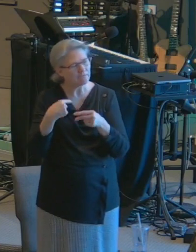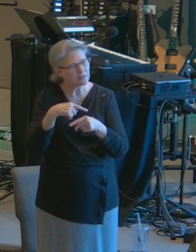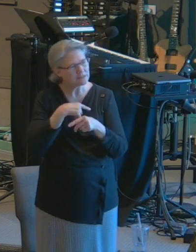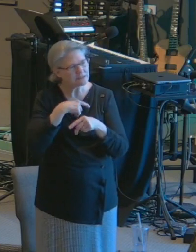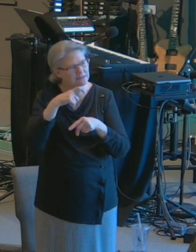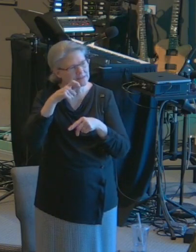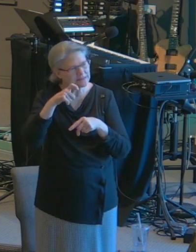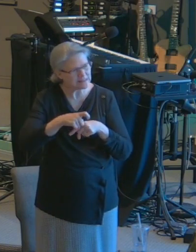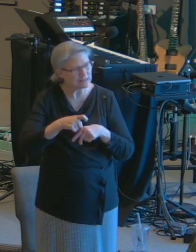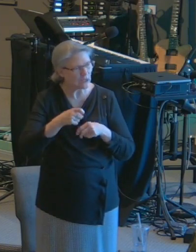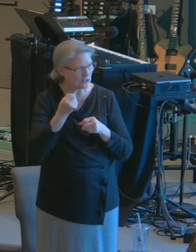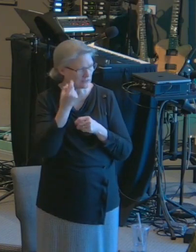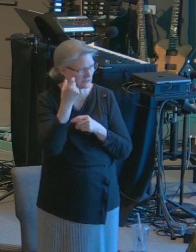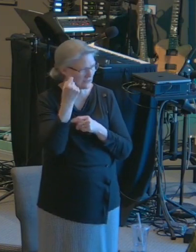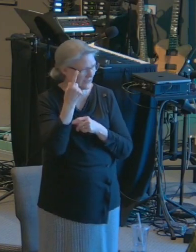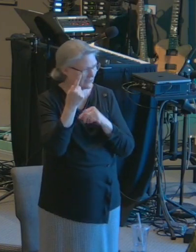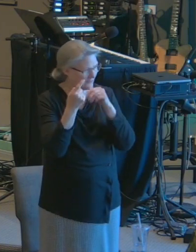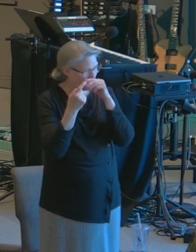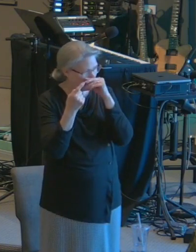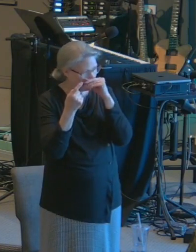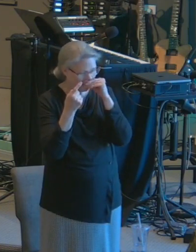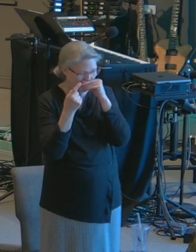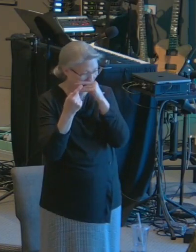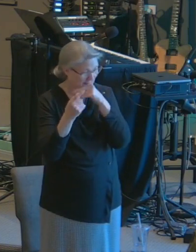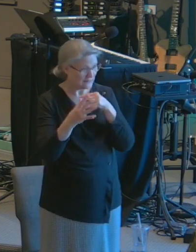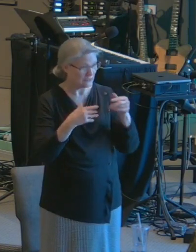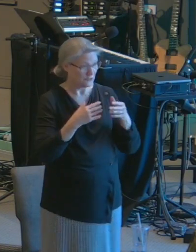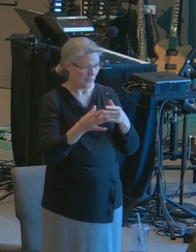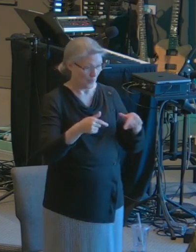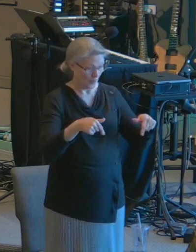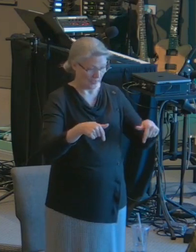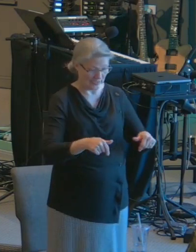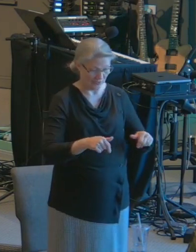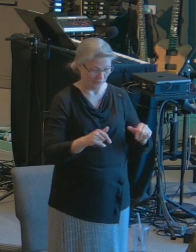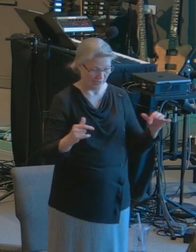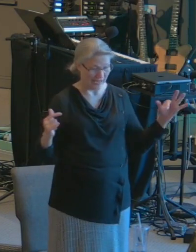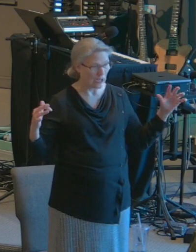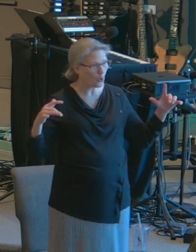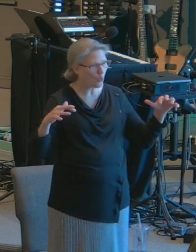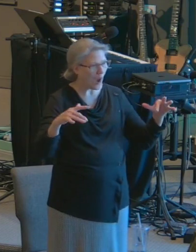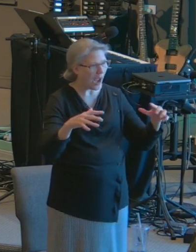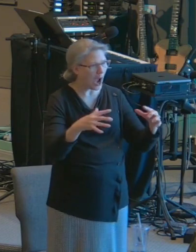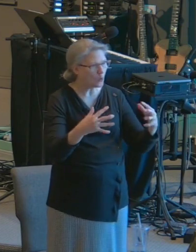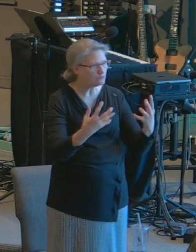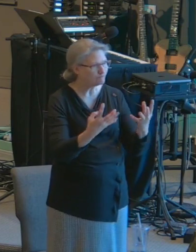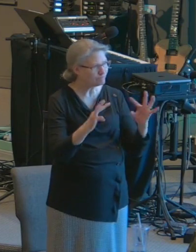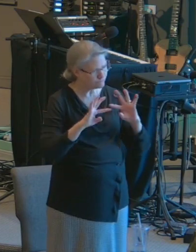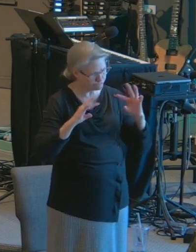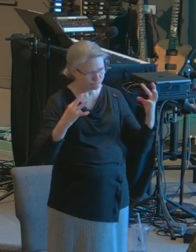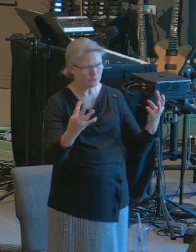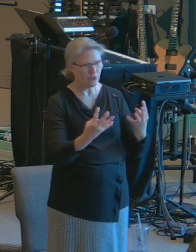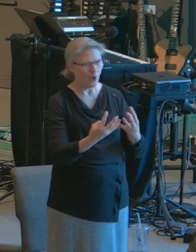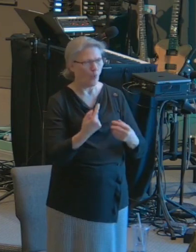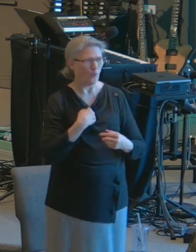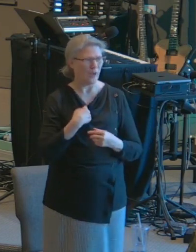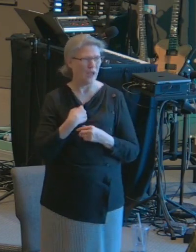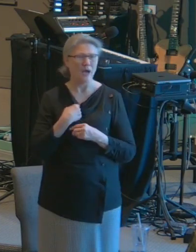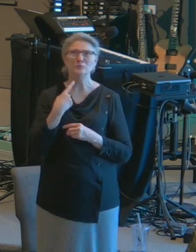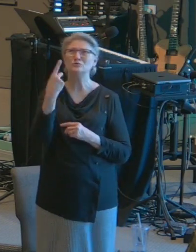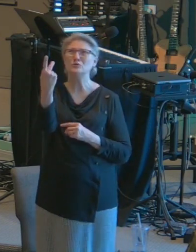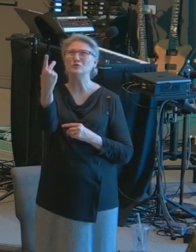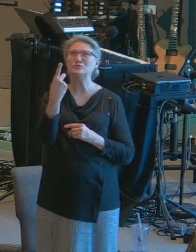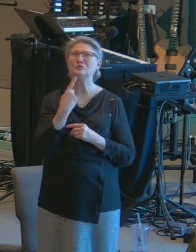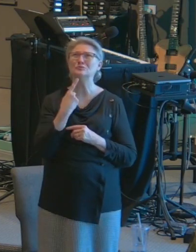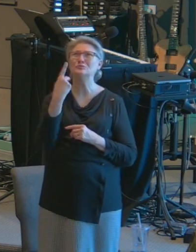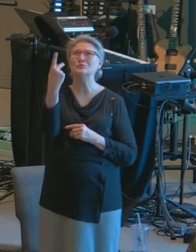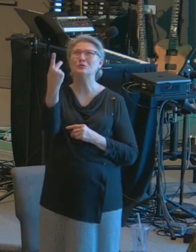need to understand that even though we're here in a congregation, we're alone with